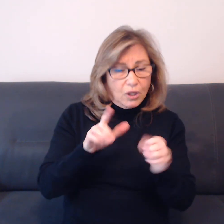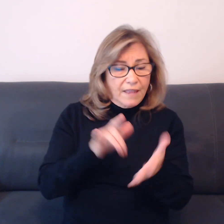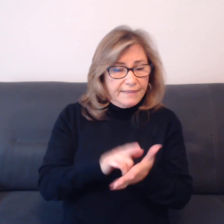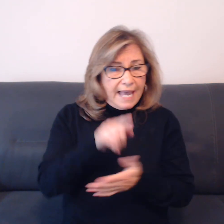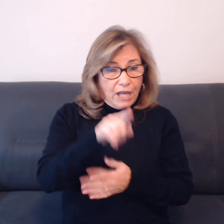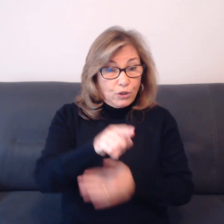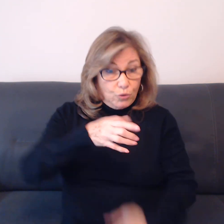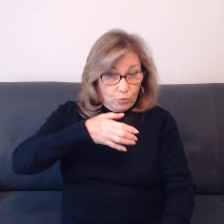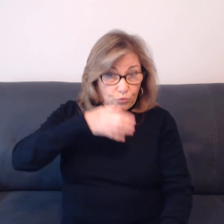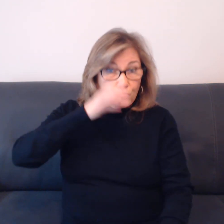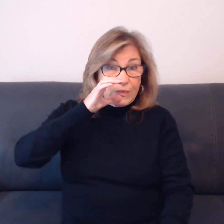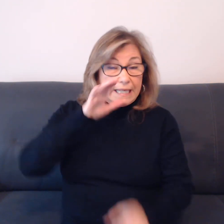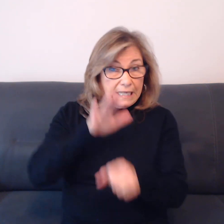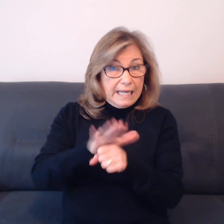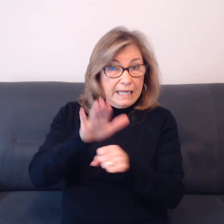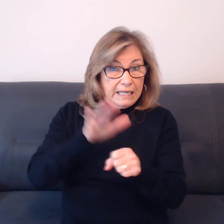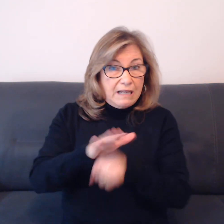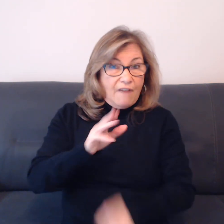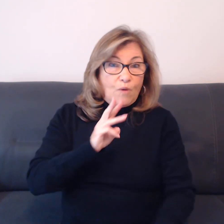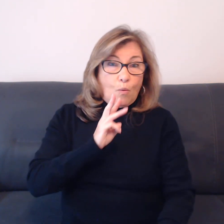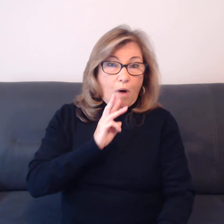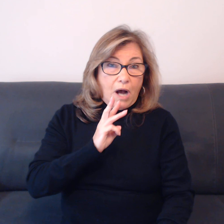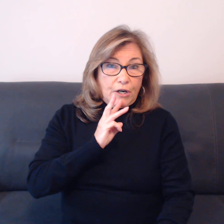enough water every day.